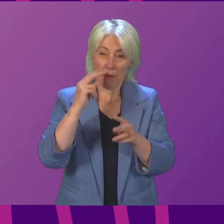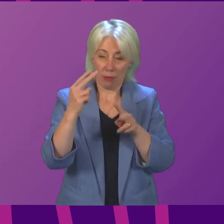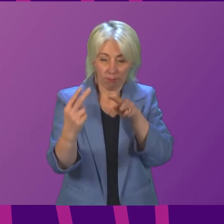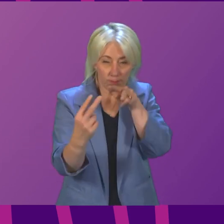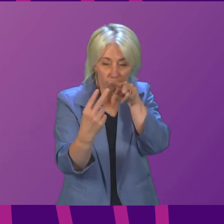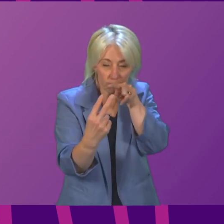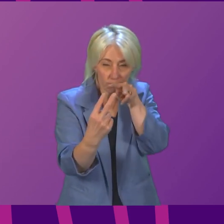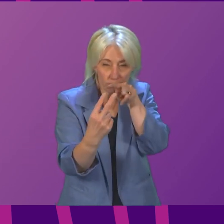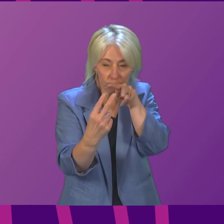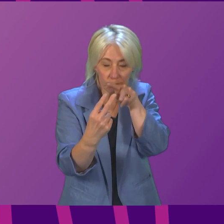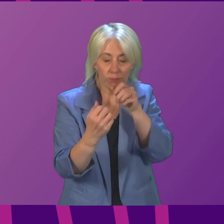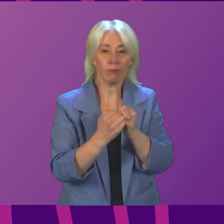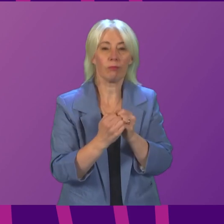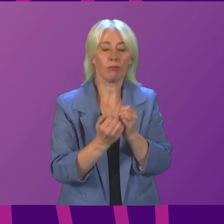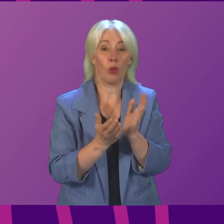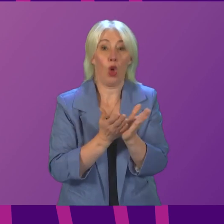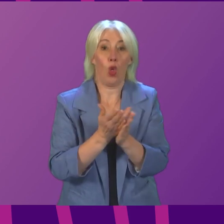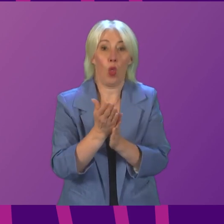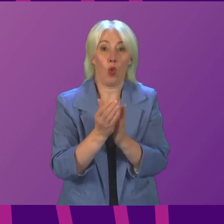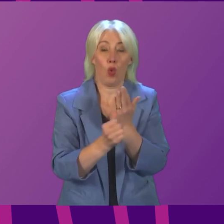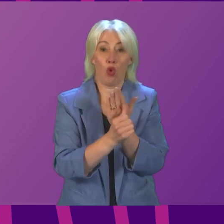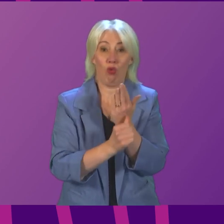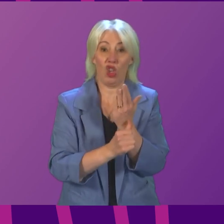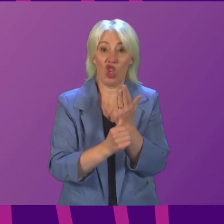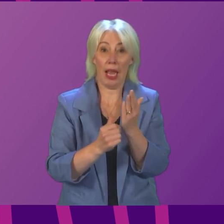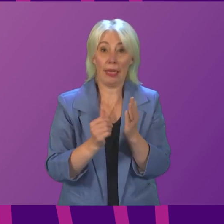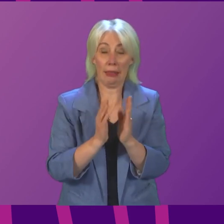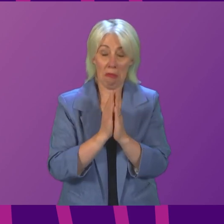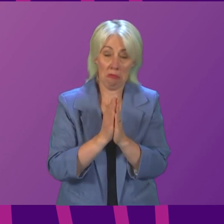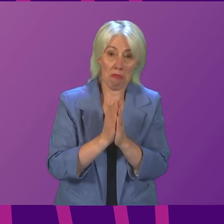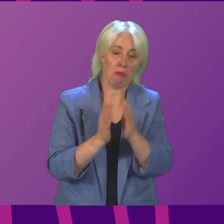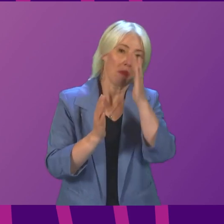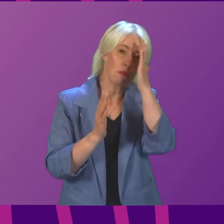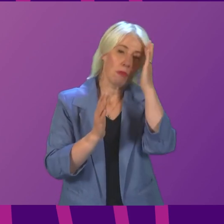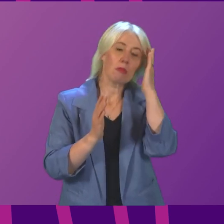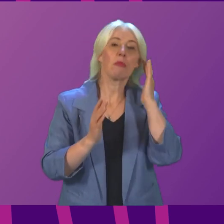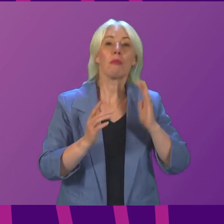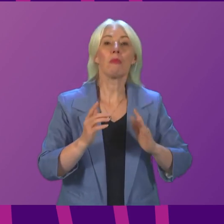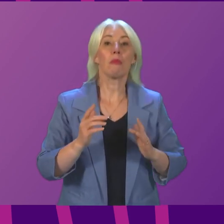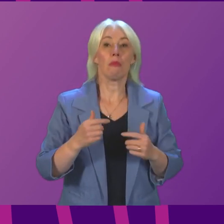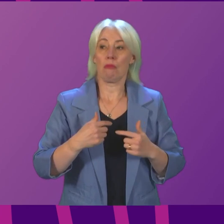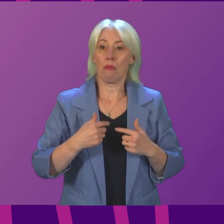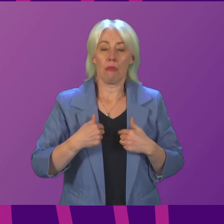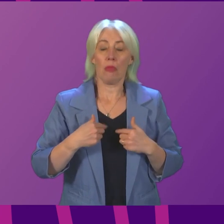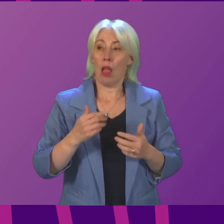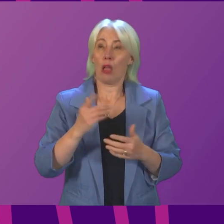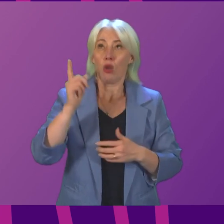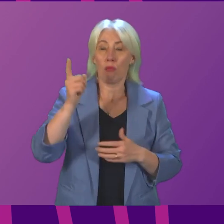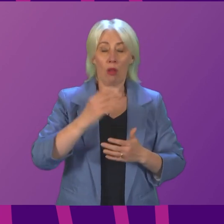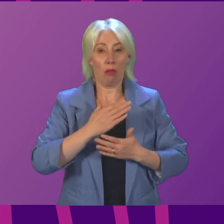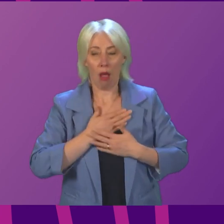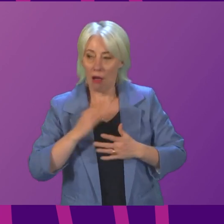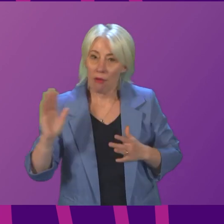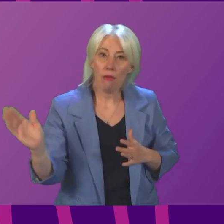In Christianity, and I'm delighted to affirm, far from uniquely or exclusively, love of God